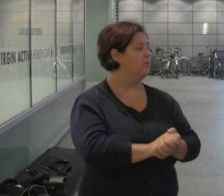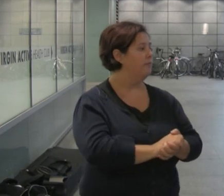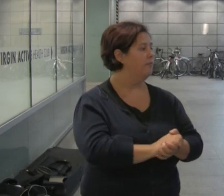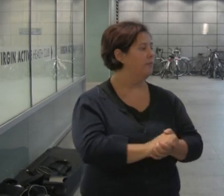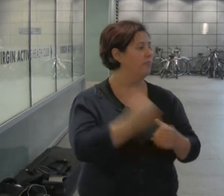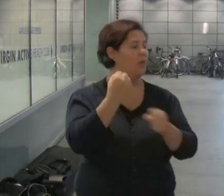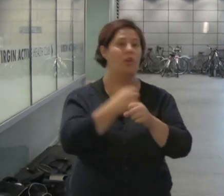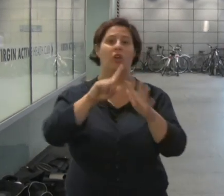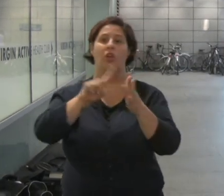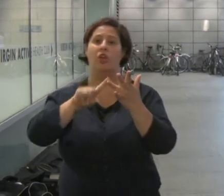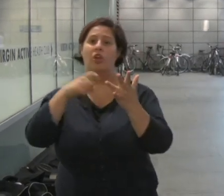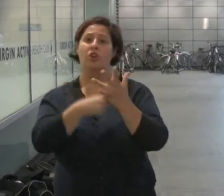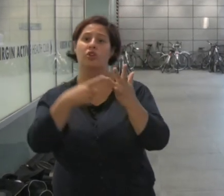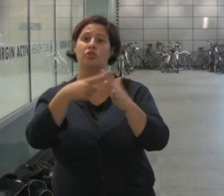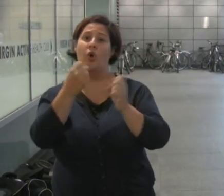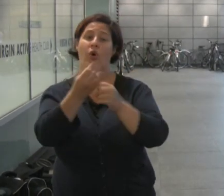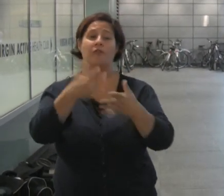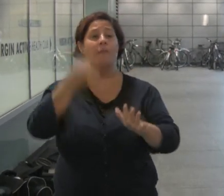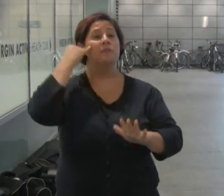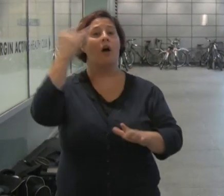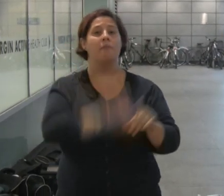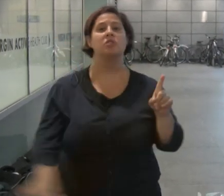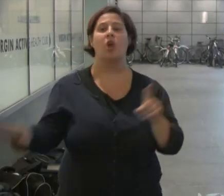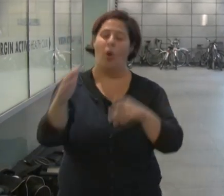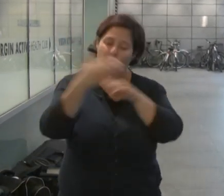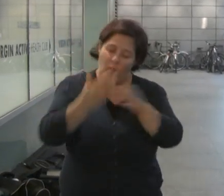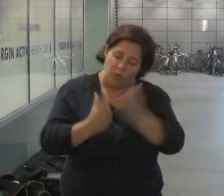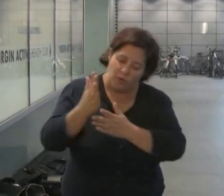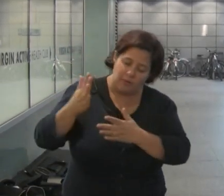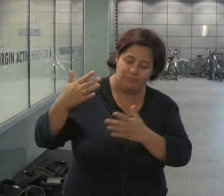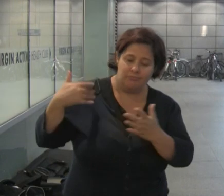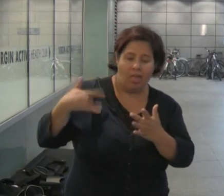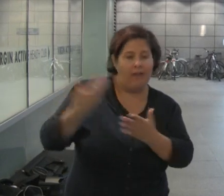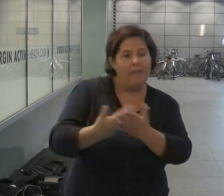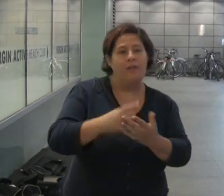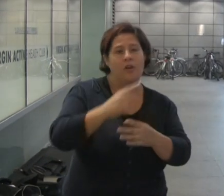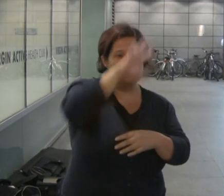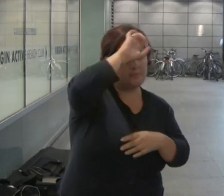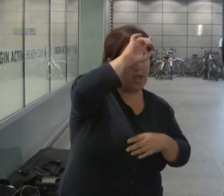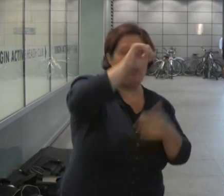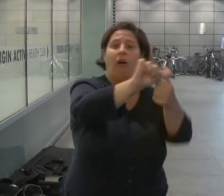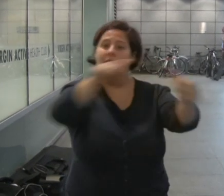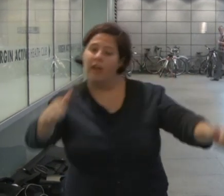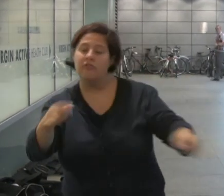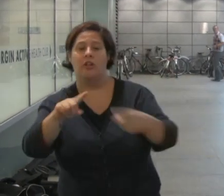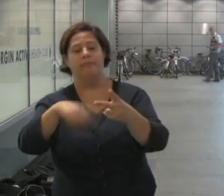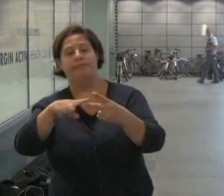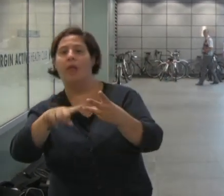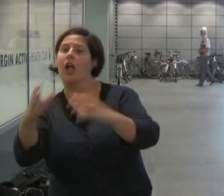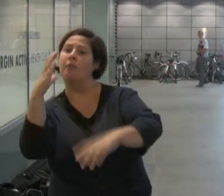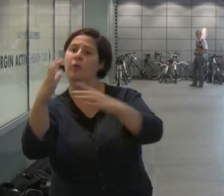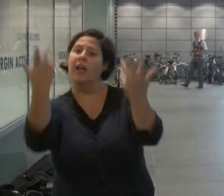George from Chesterfield in Derbyshire worked all his life, first as a miner and a foundry worker, then as a communications engineer,